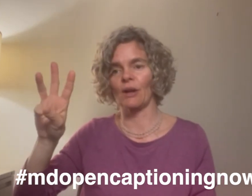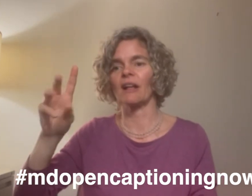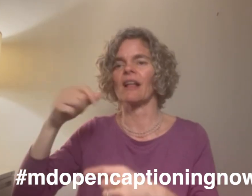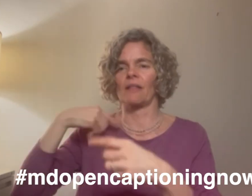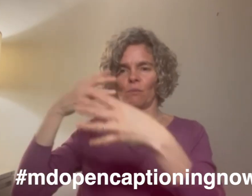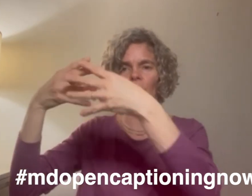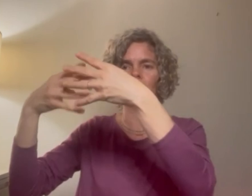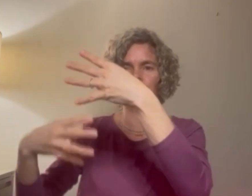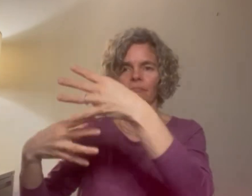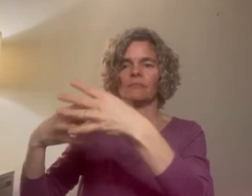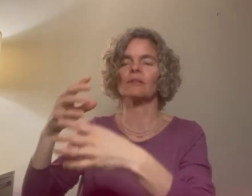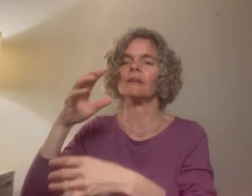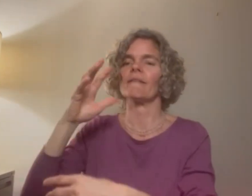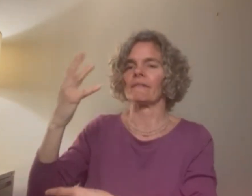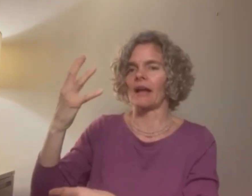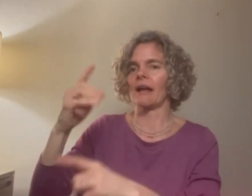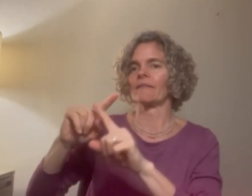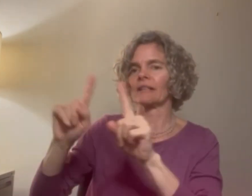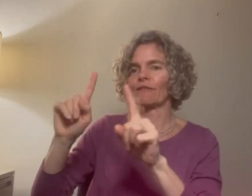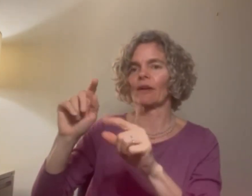If you it I go it.